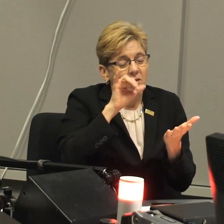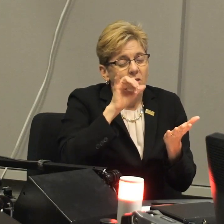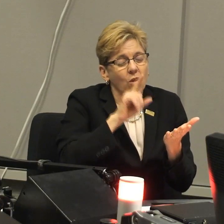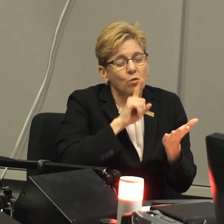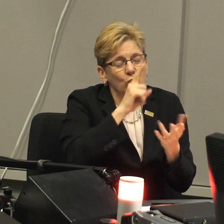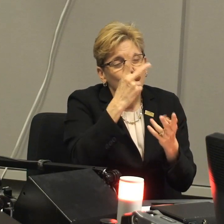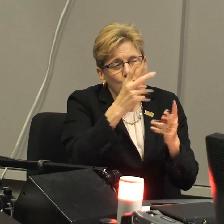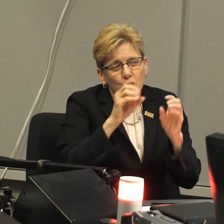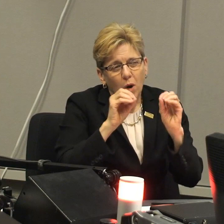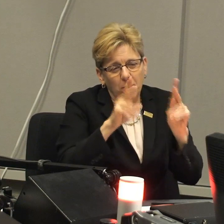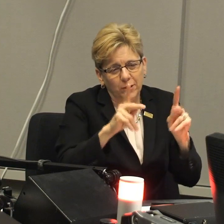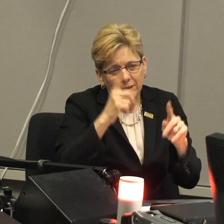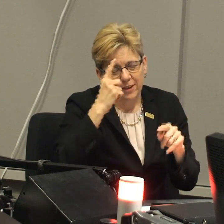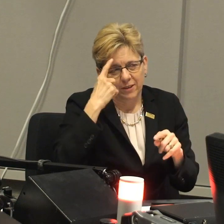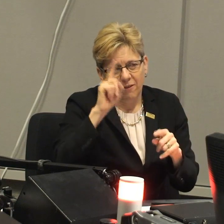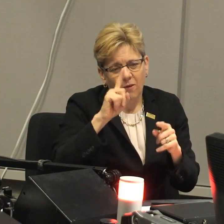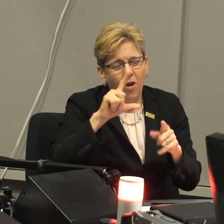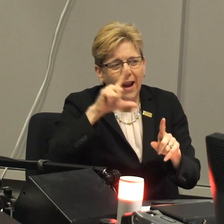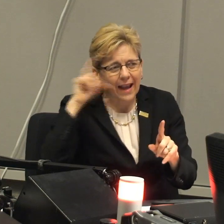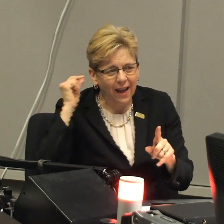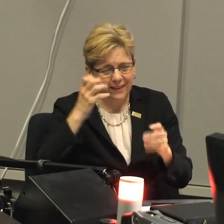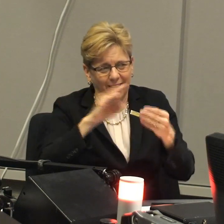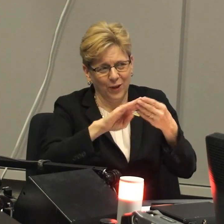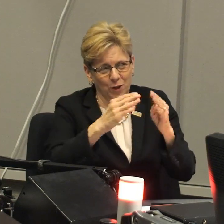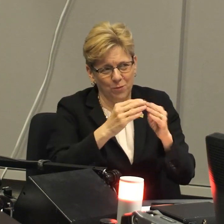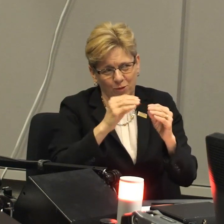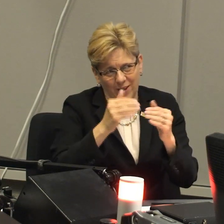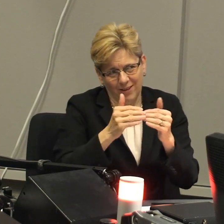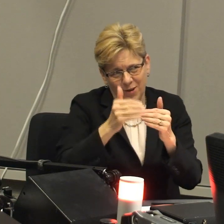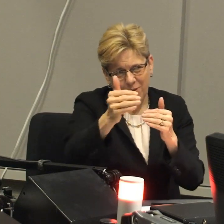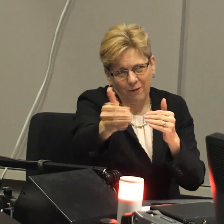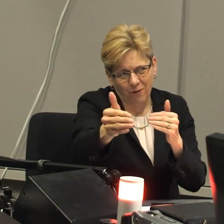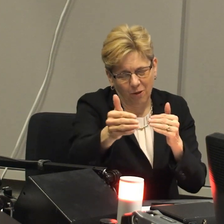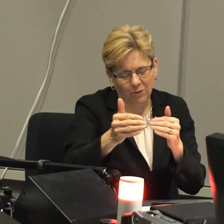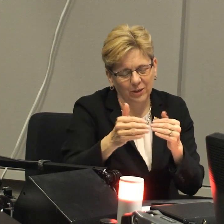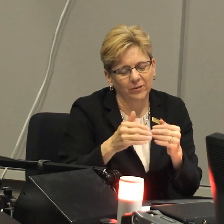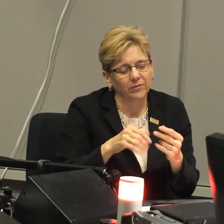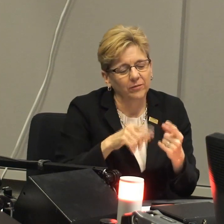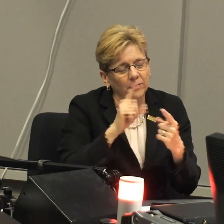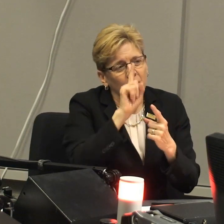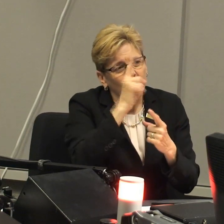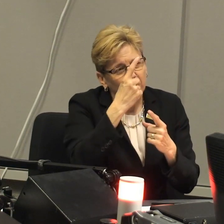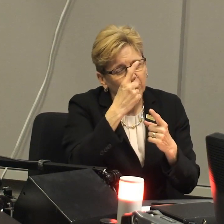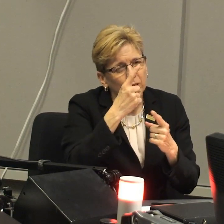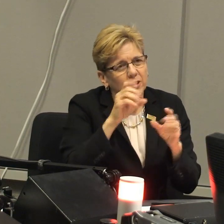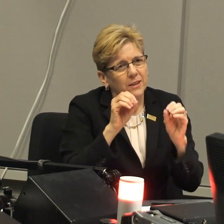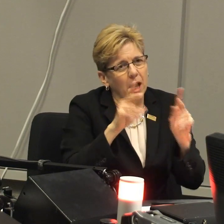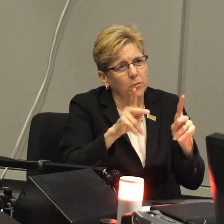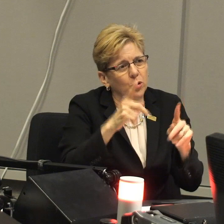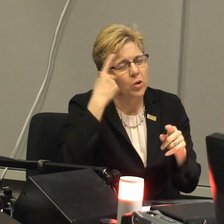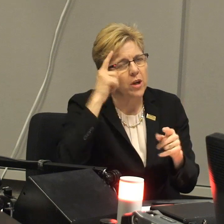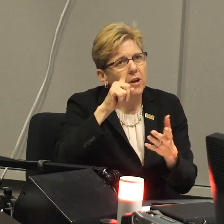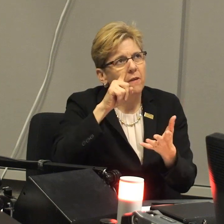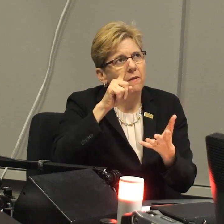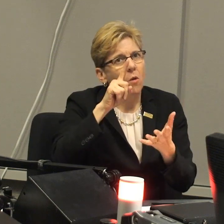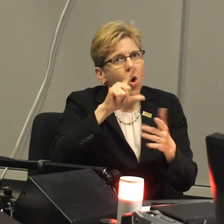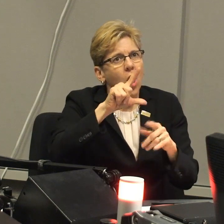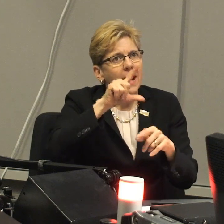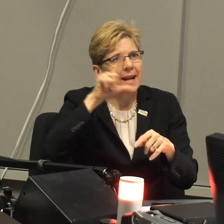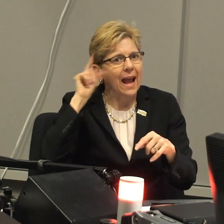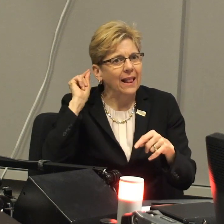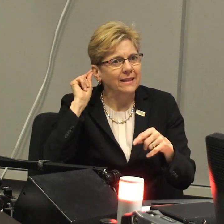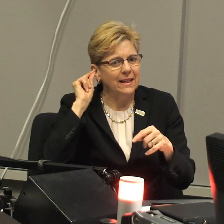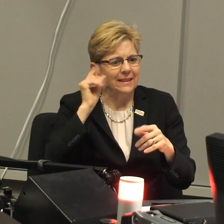You know, really there are two opportunities that I see at 4Gallaudet, and the community as we go forward. The first